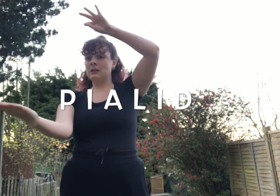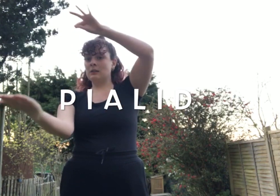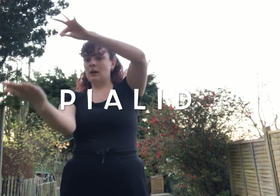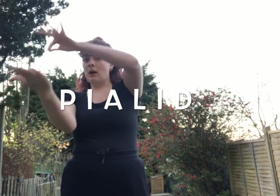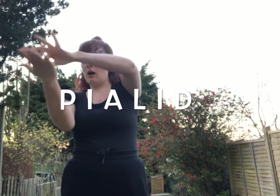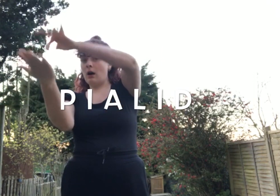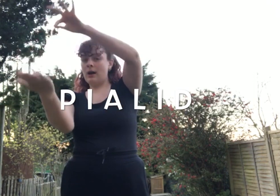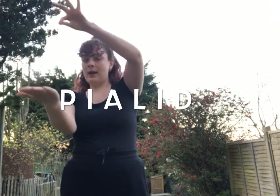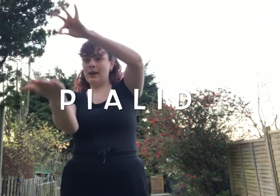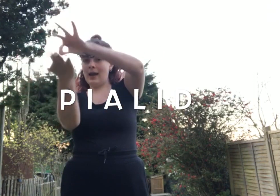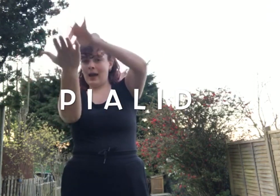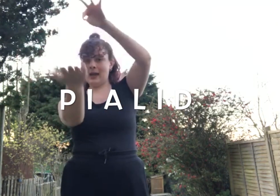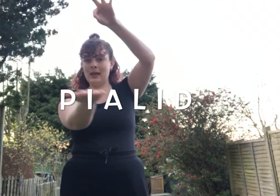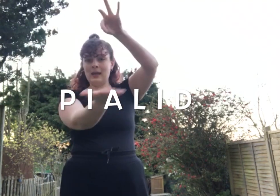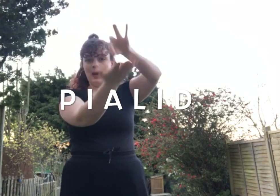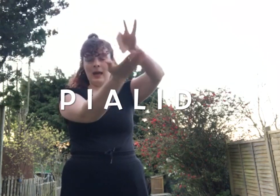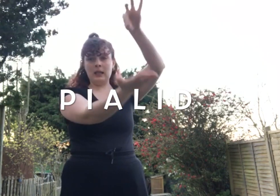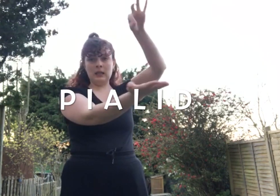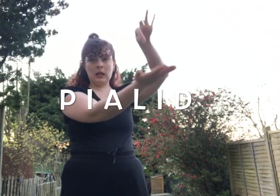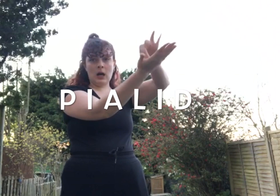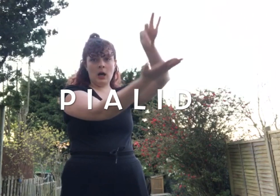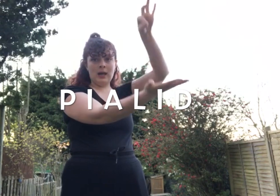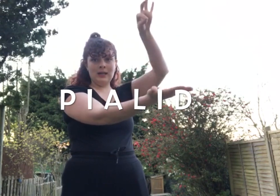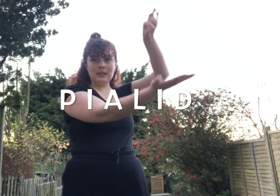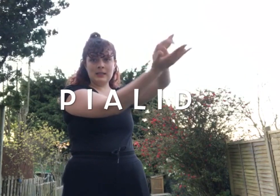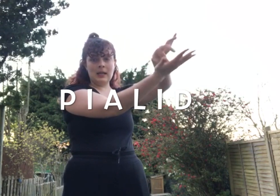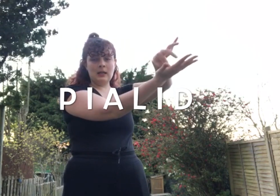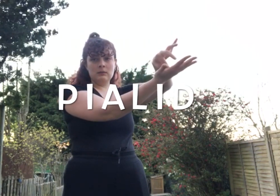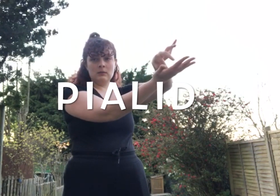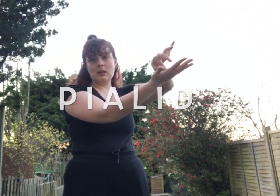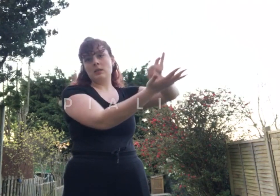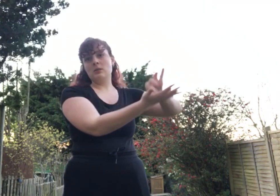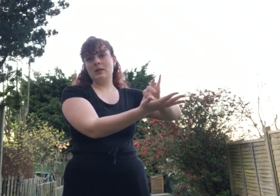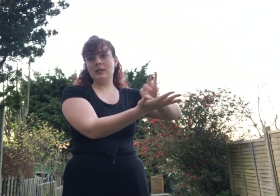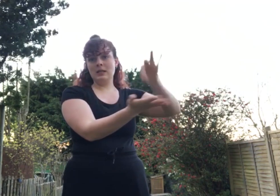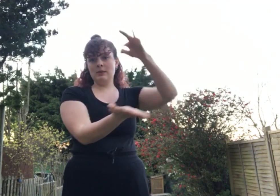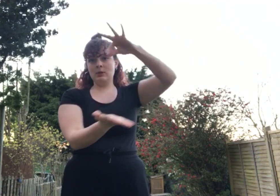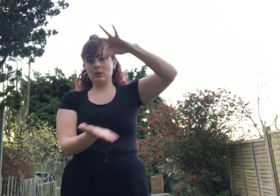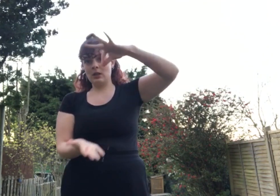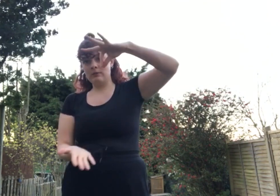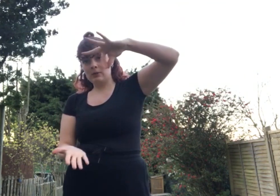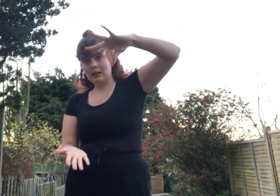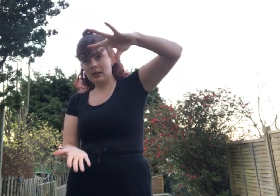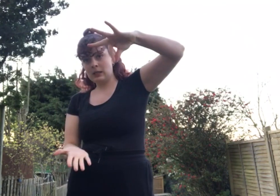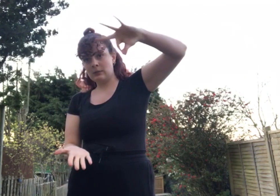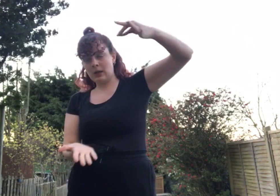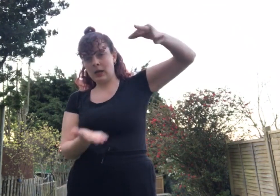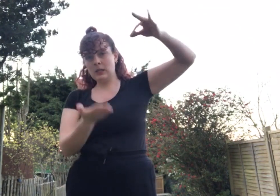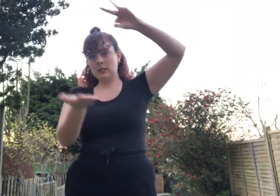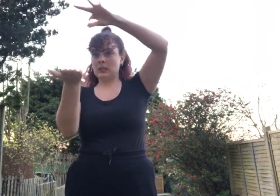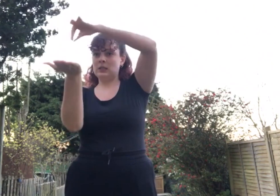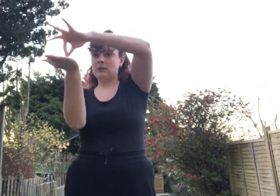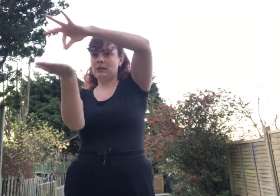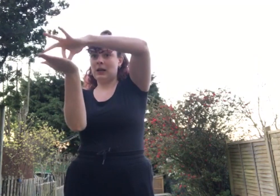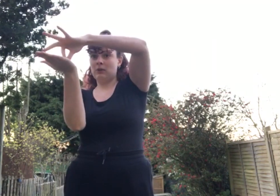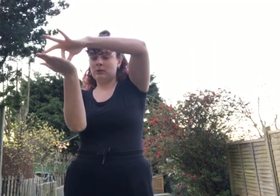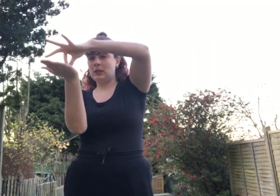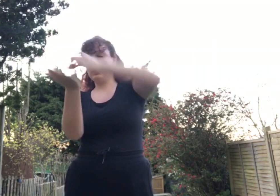I, A, L, I, D. So, that's nice and easy. We're just kind of doing this with our hands and then doing that onto here.